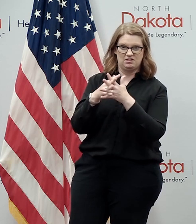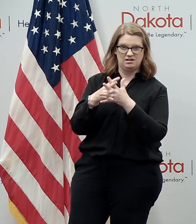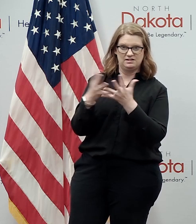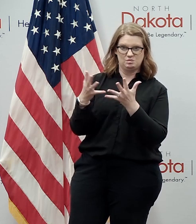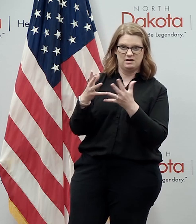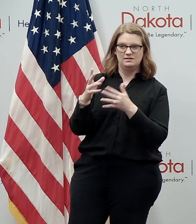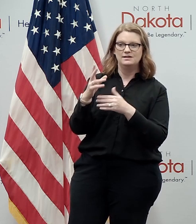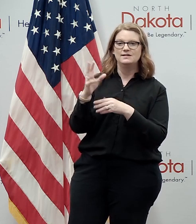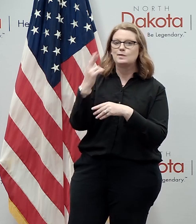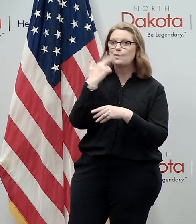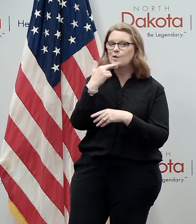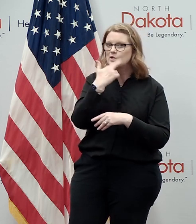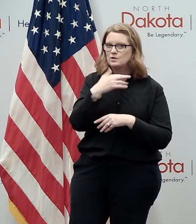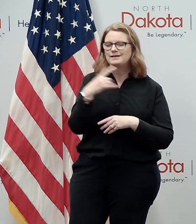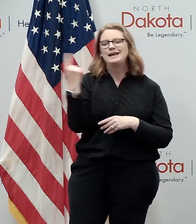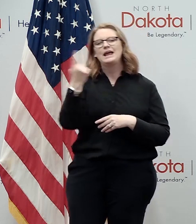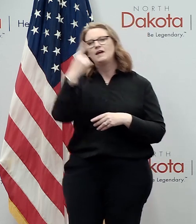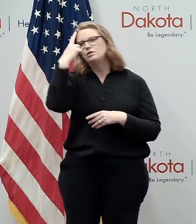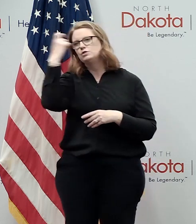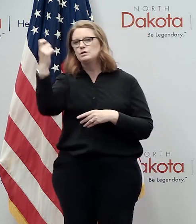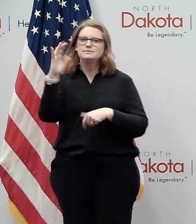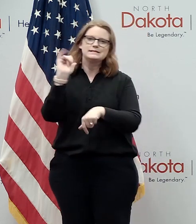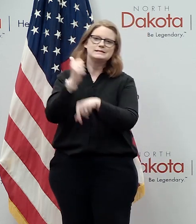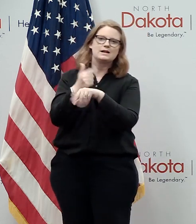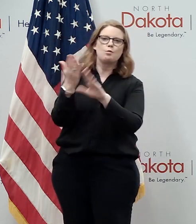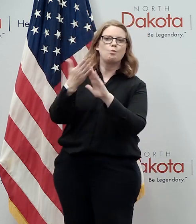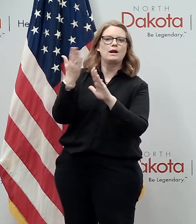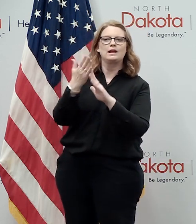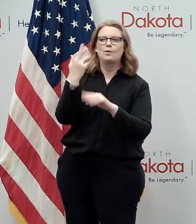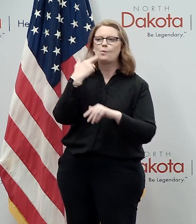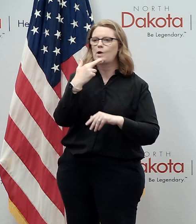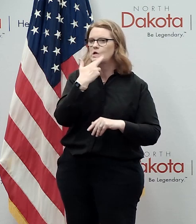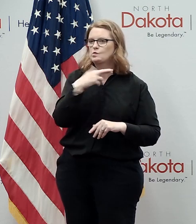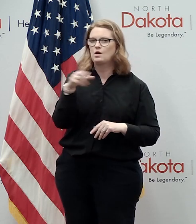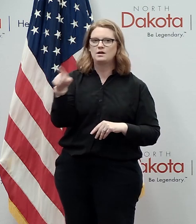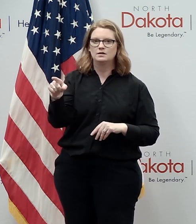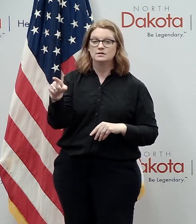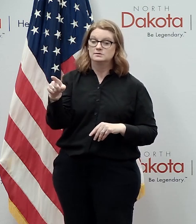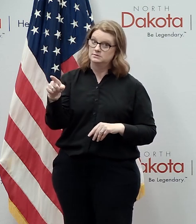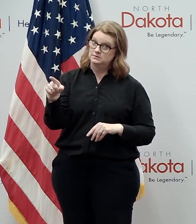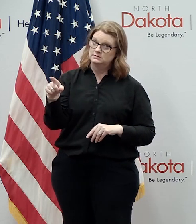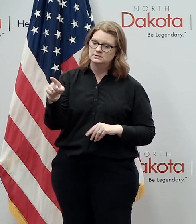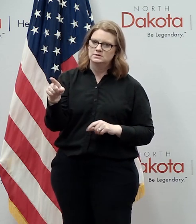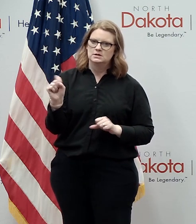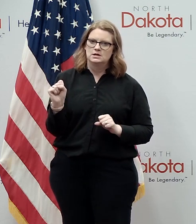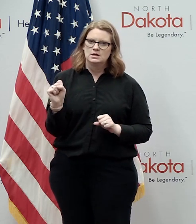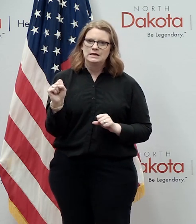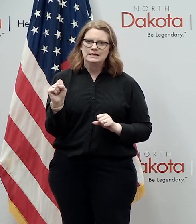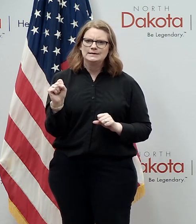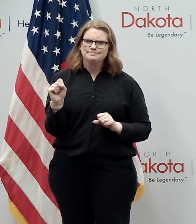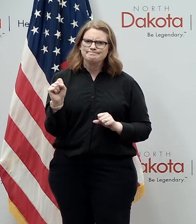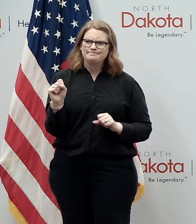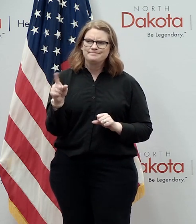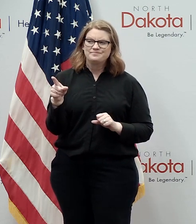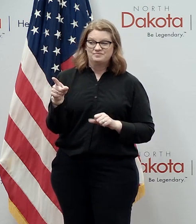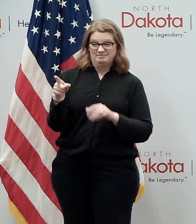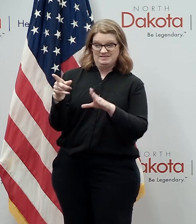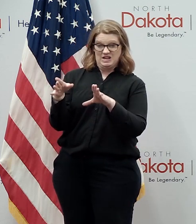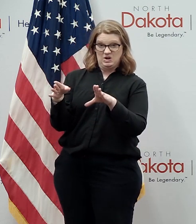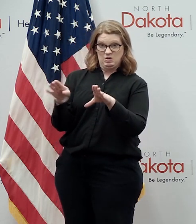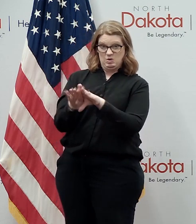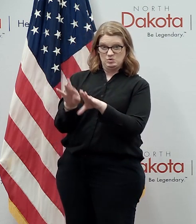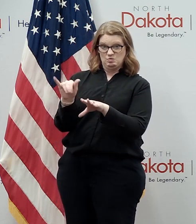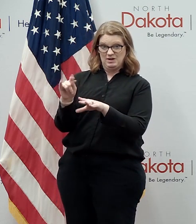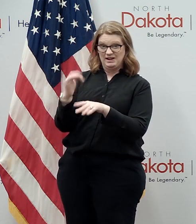it's the thing that everybody dreams of opening up their business and running a restaurant and yet the uh you know the closure rate of